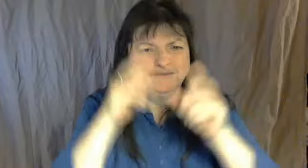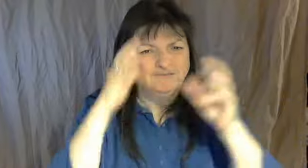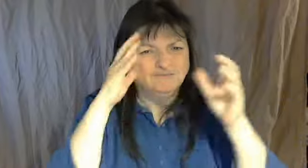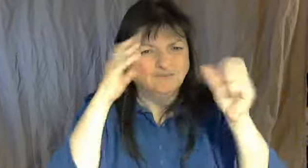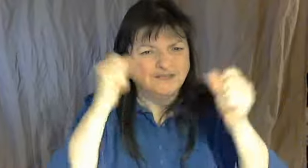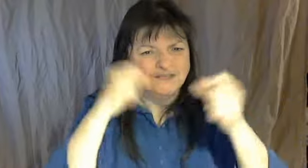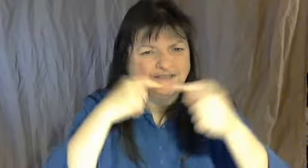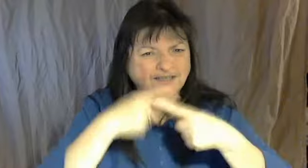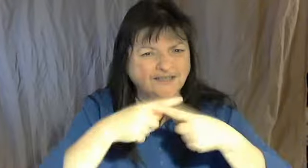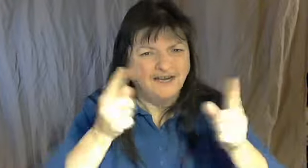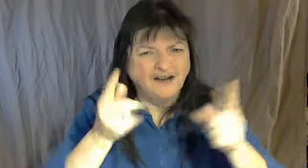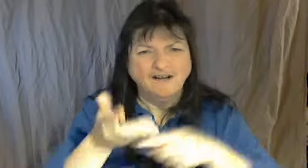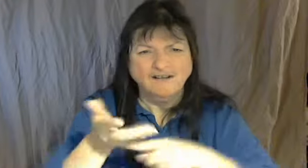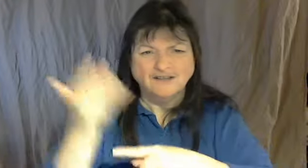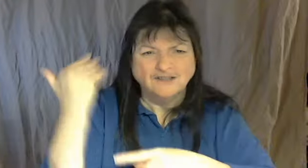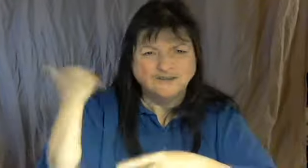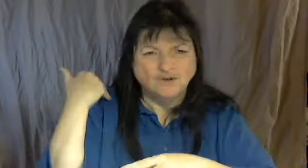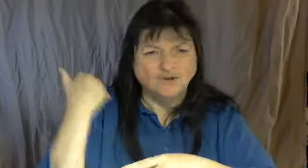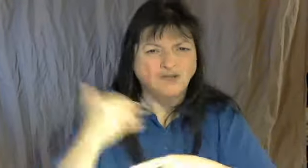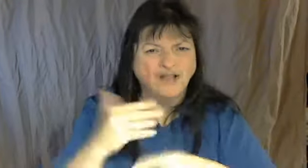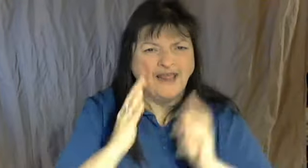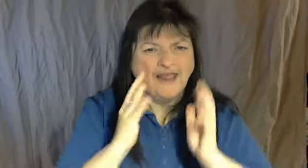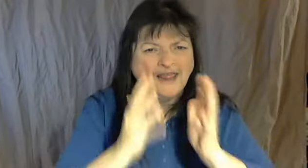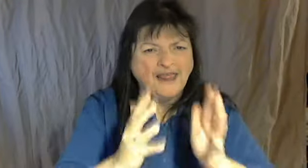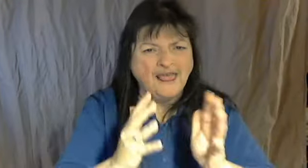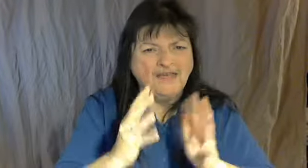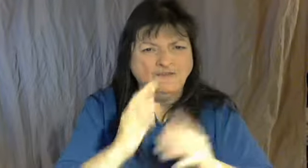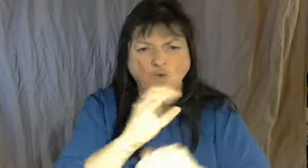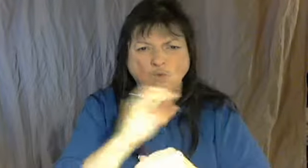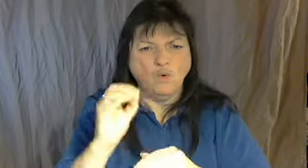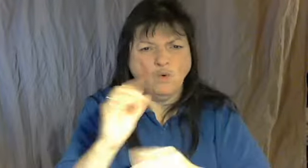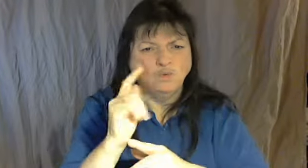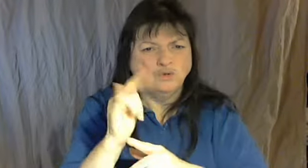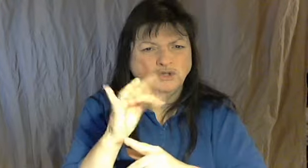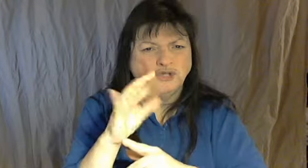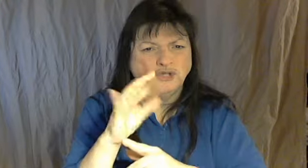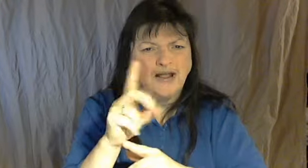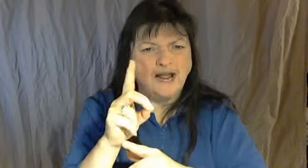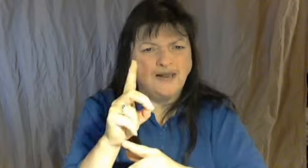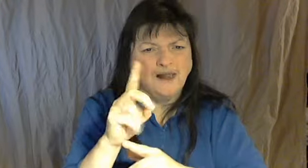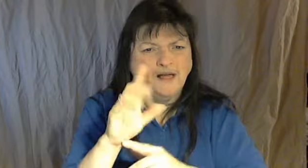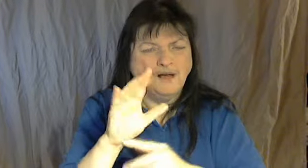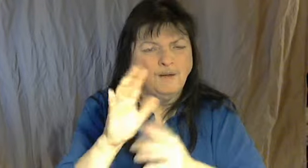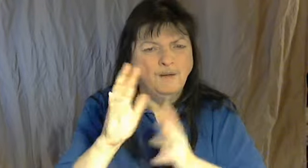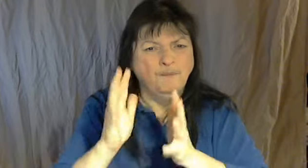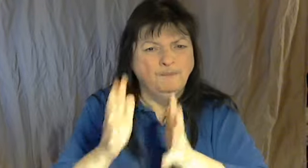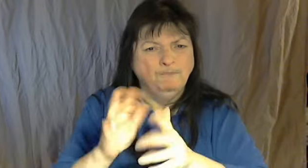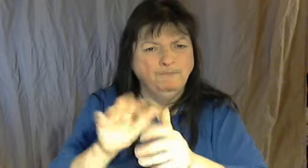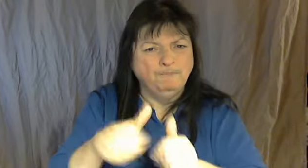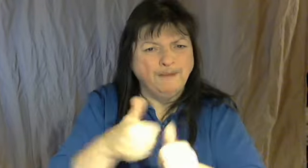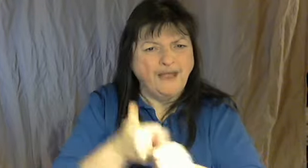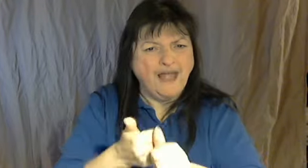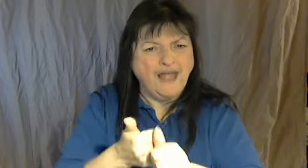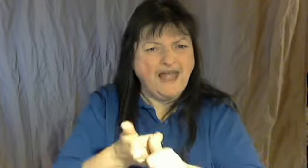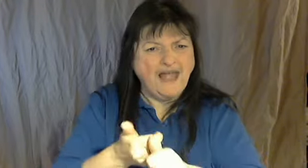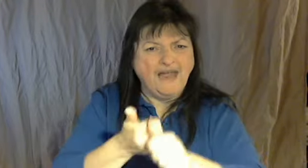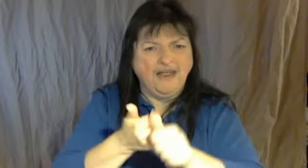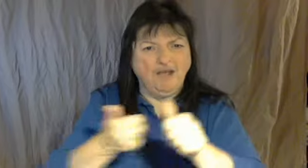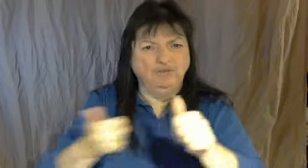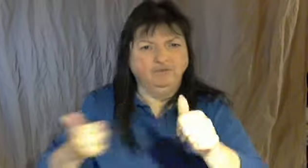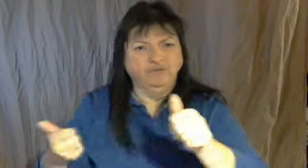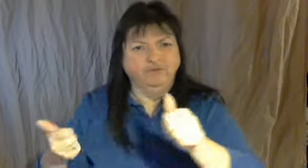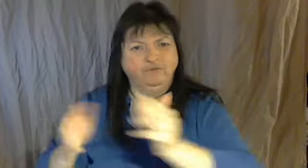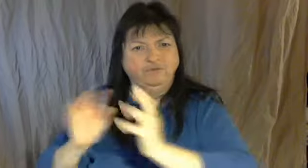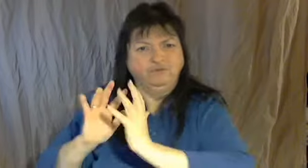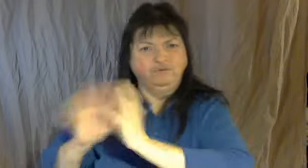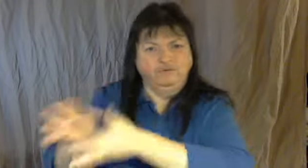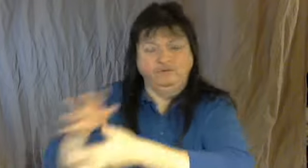The Almasi hunters have spent years tracking them down and produced an extraordinary document.